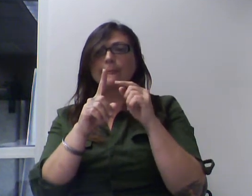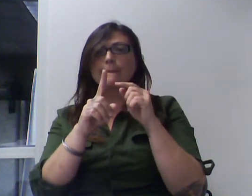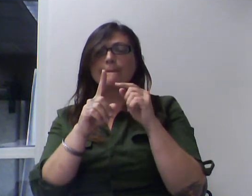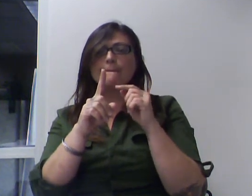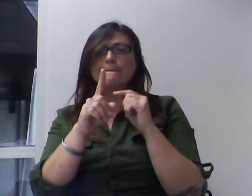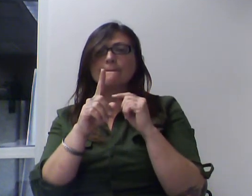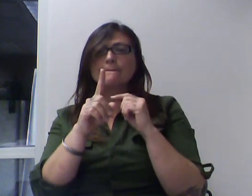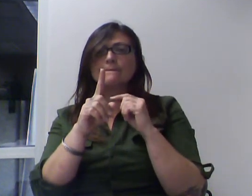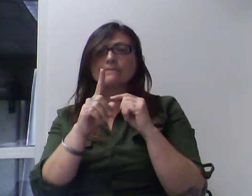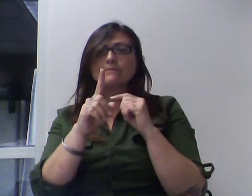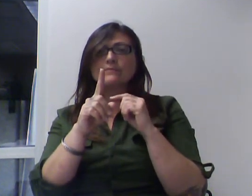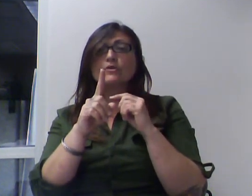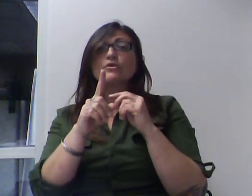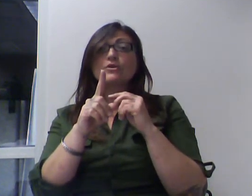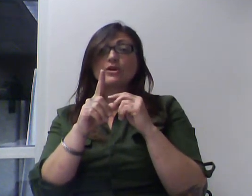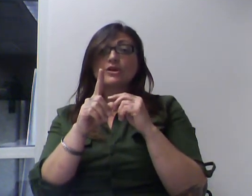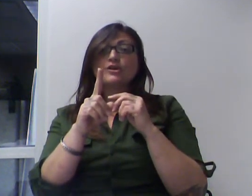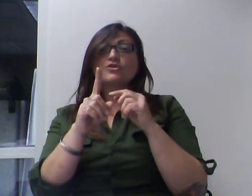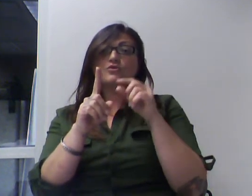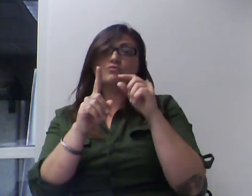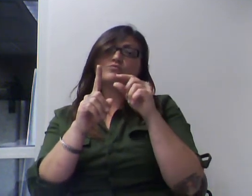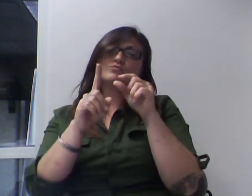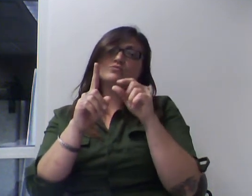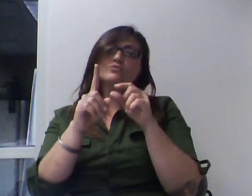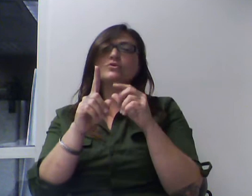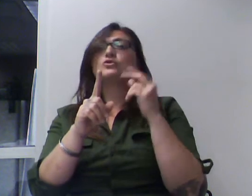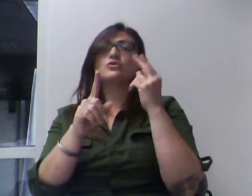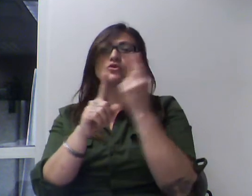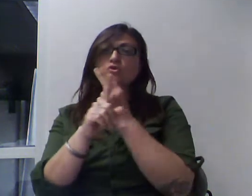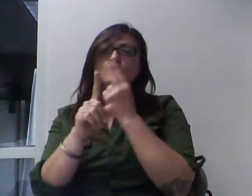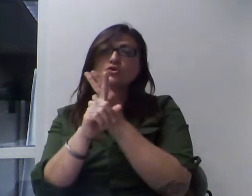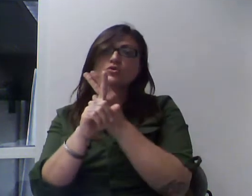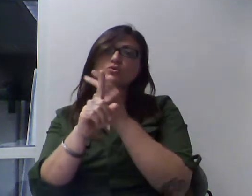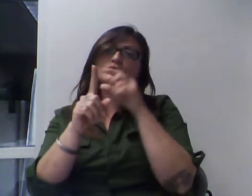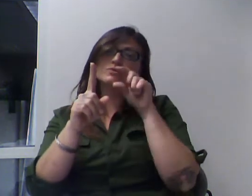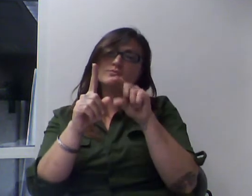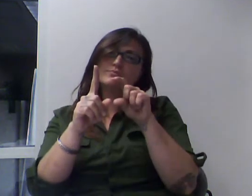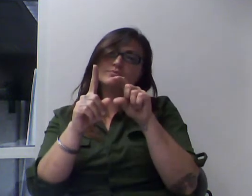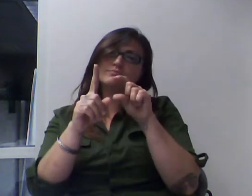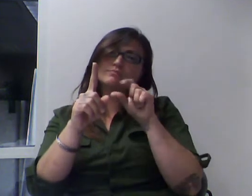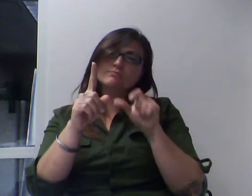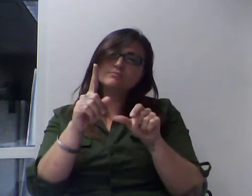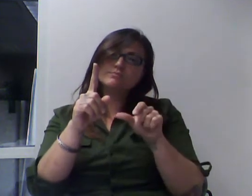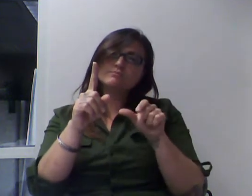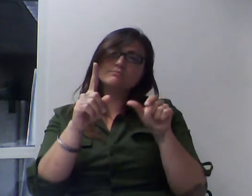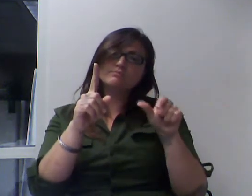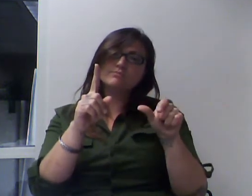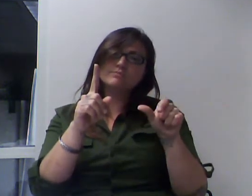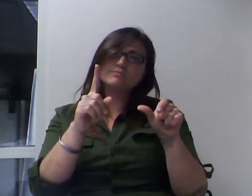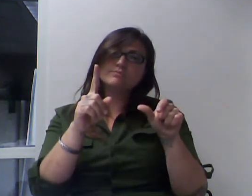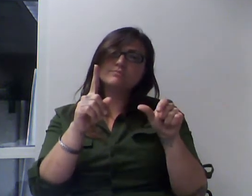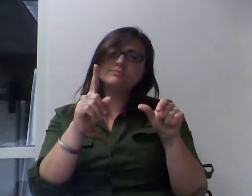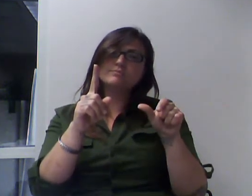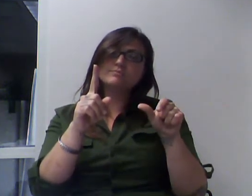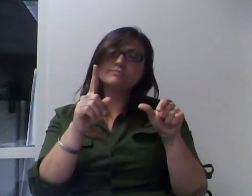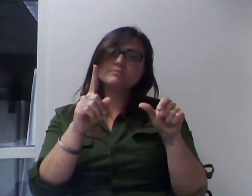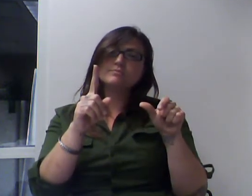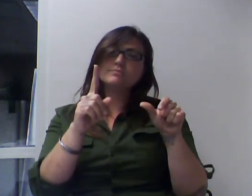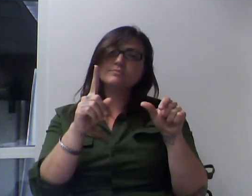that is you surround it with segments. And you can start one of the segments here, and then you just lay